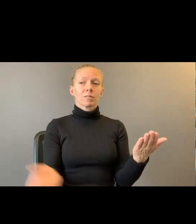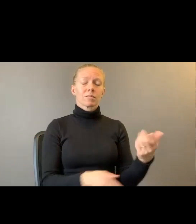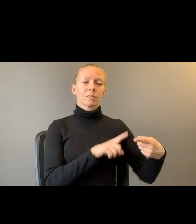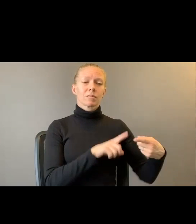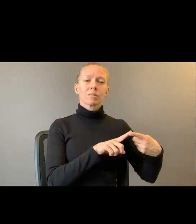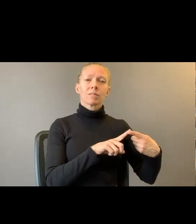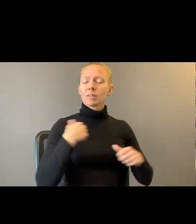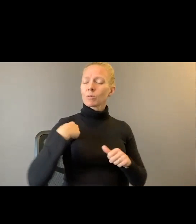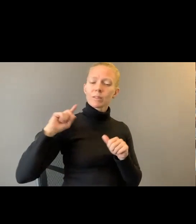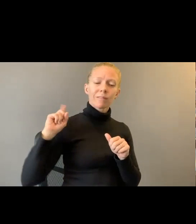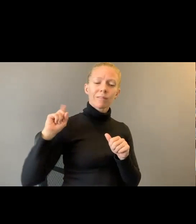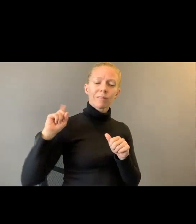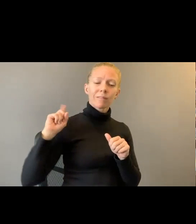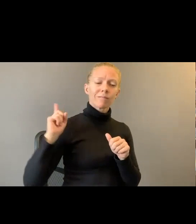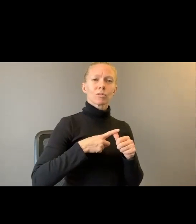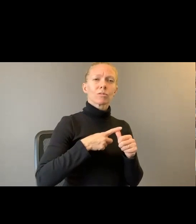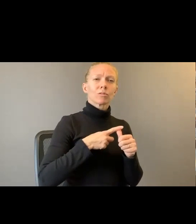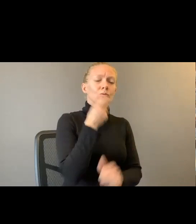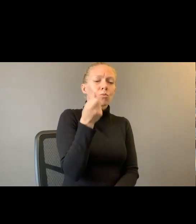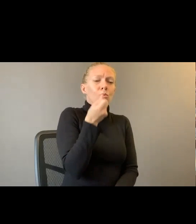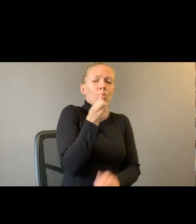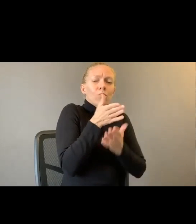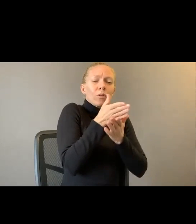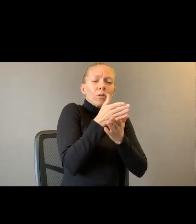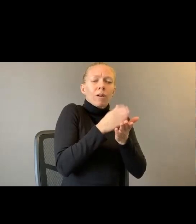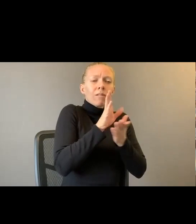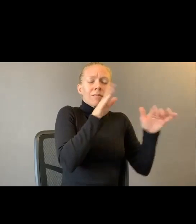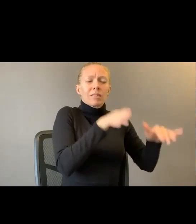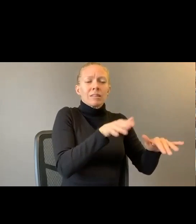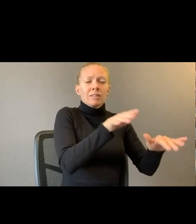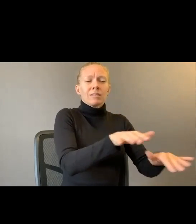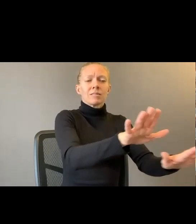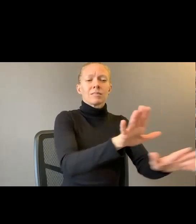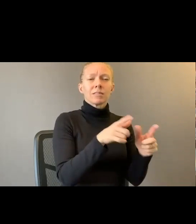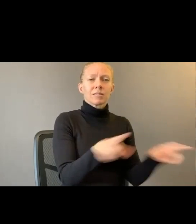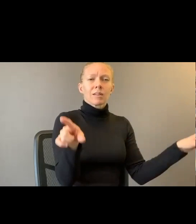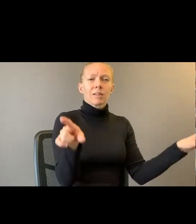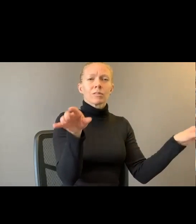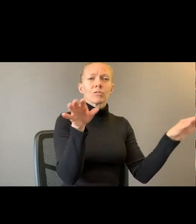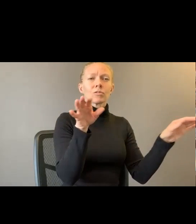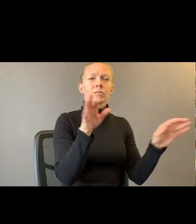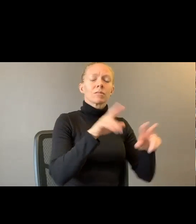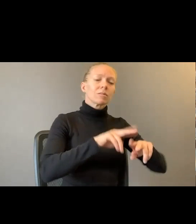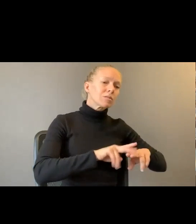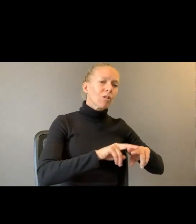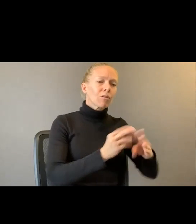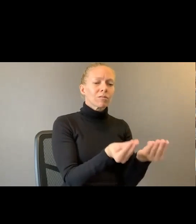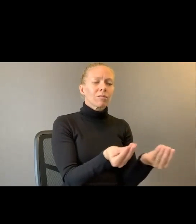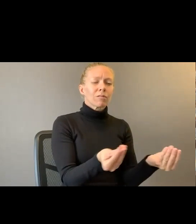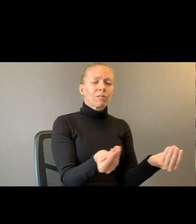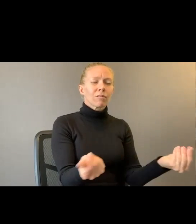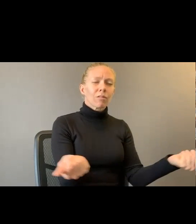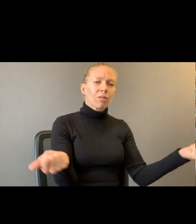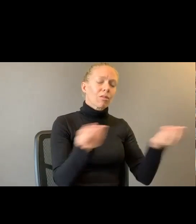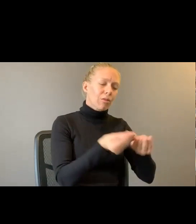line to hold a fraction of the sea's language. Salt degrading the world's fragile questions. And